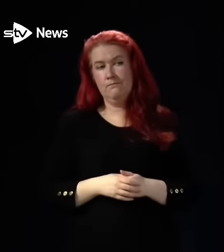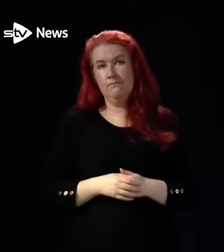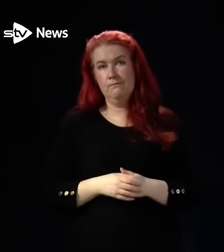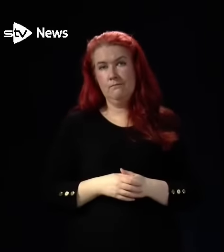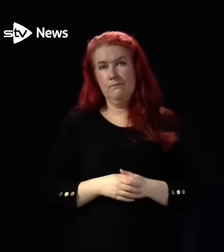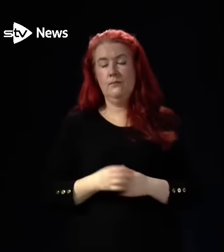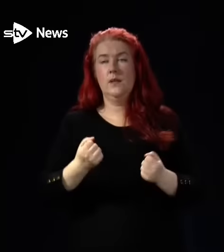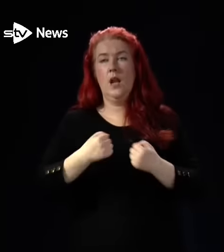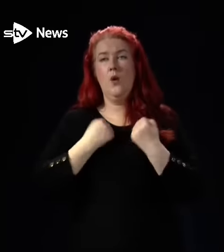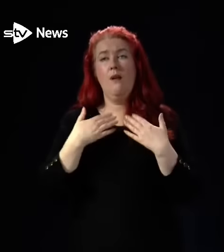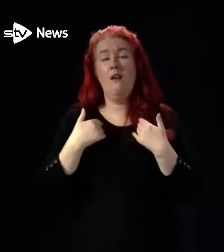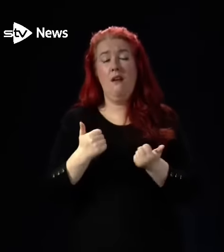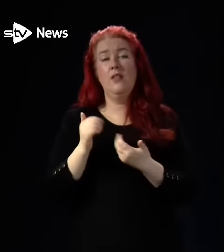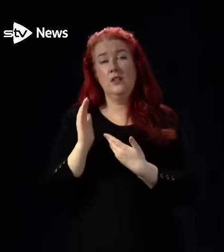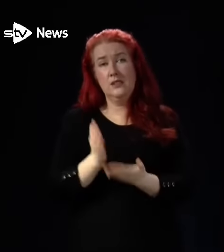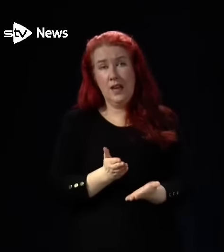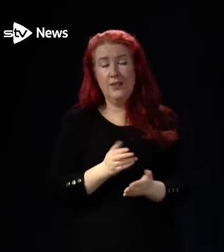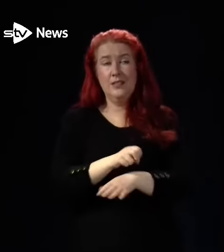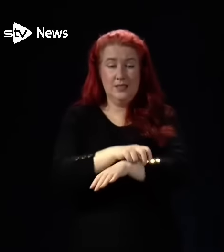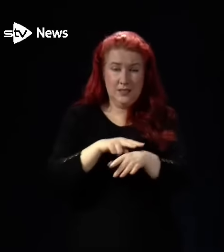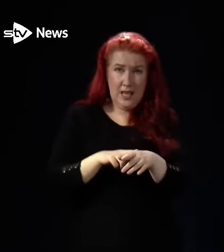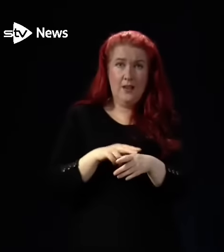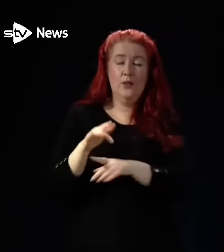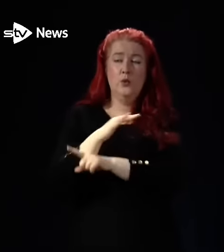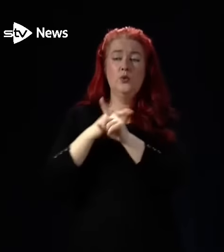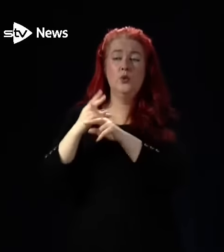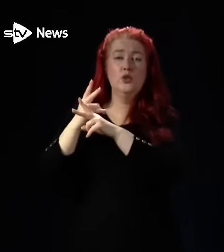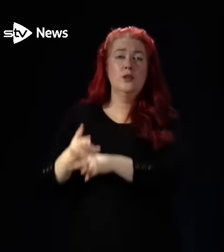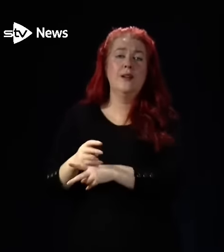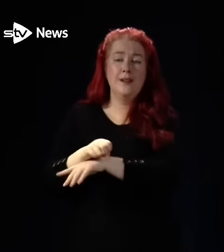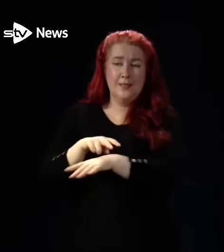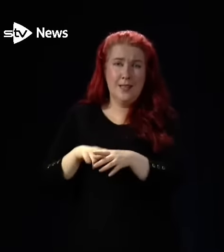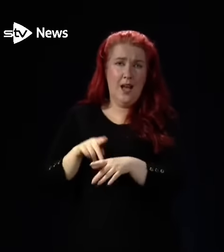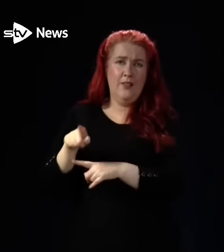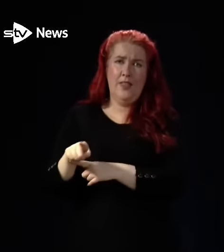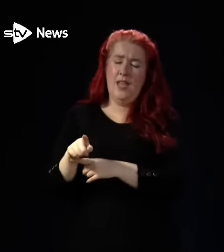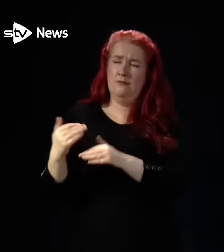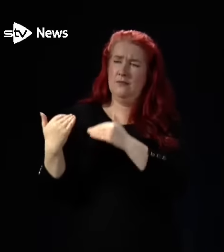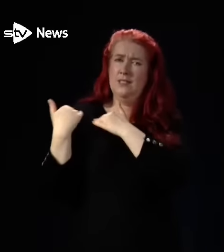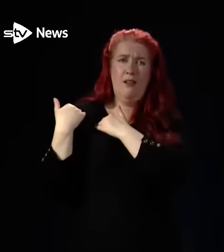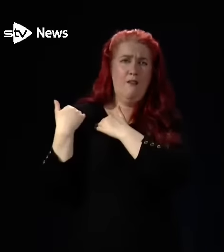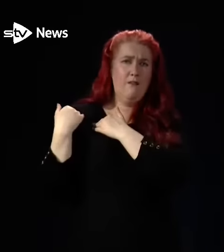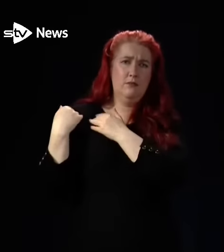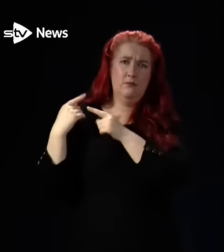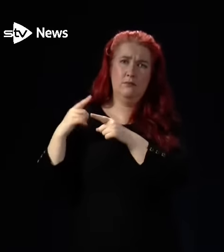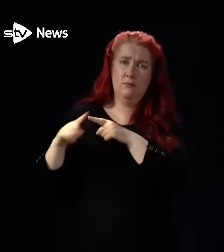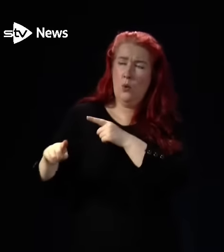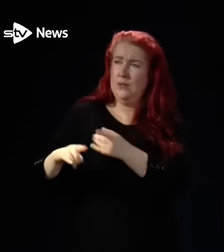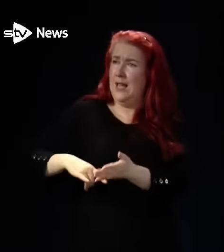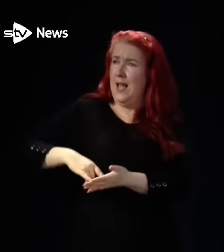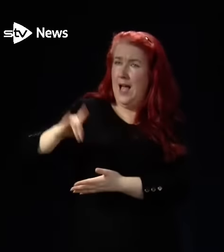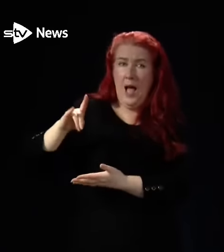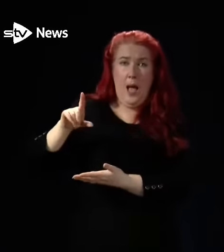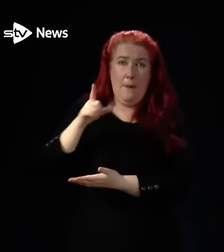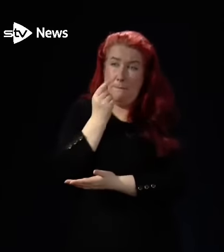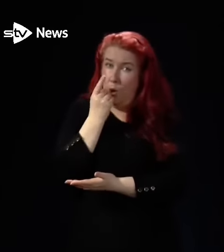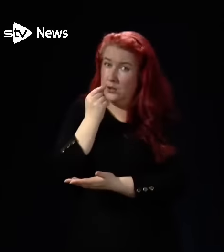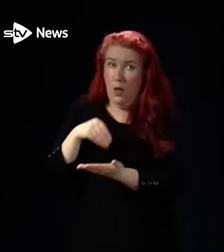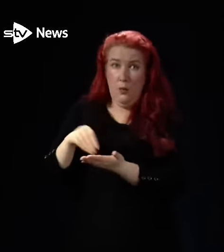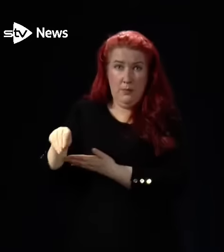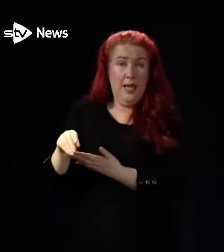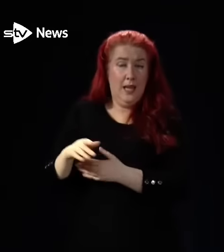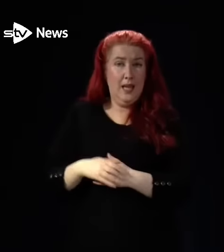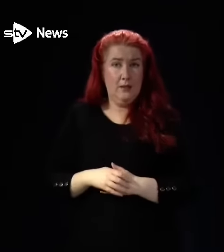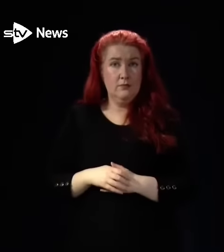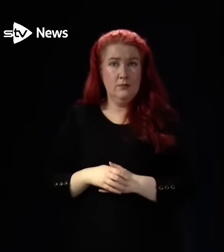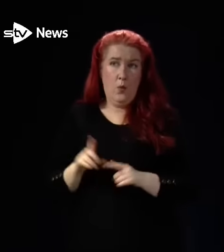Our health service staff and our social care staff deserve the highest possible increase that we can give them. And